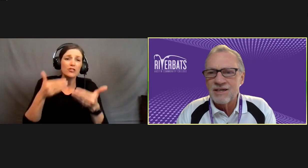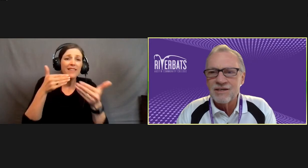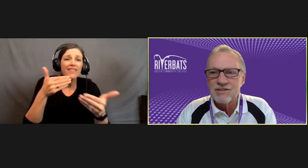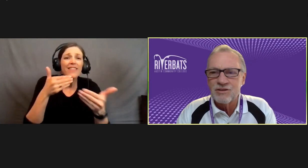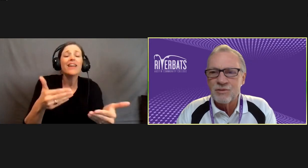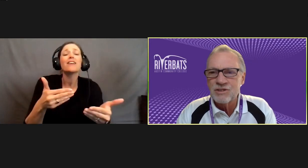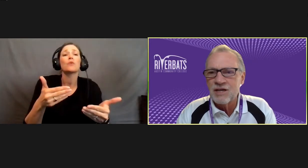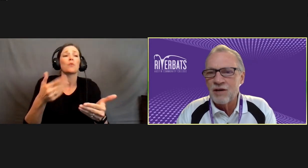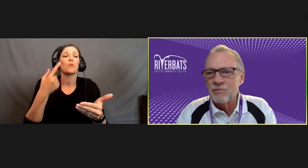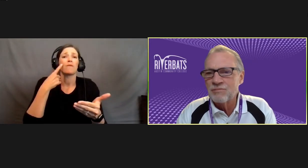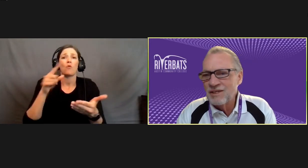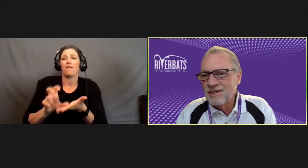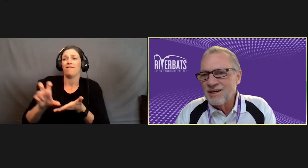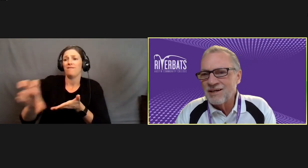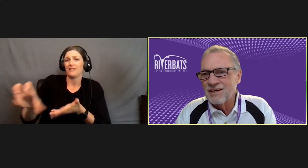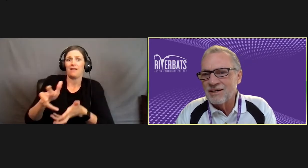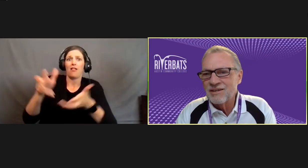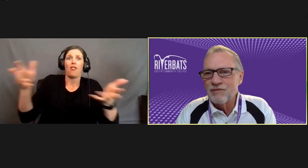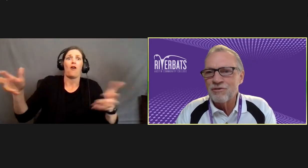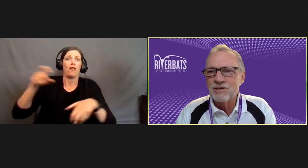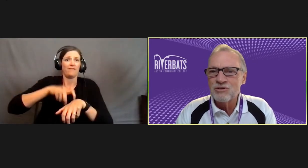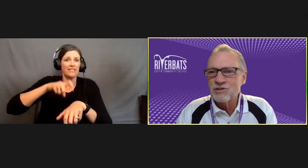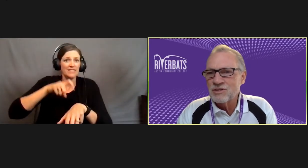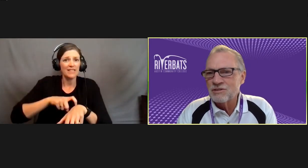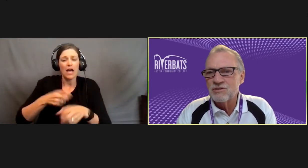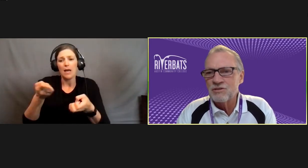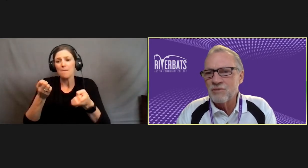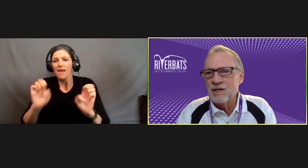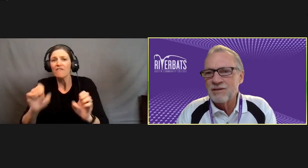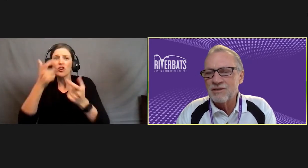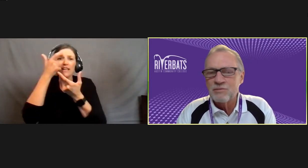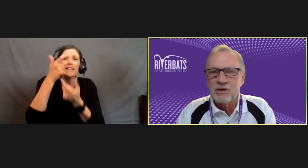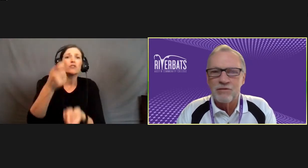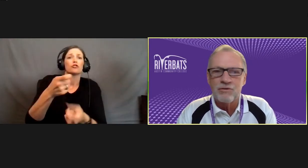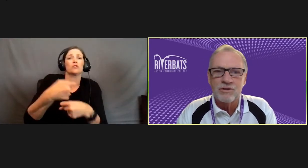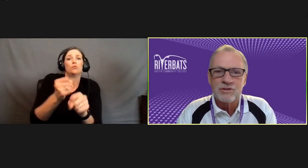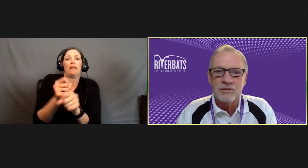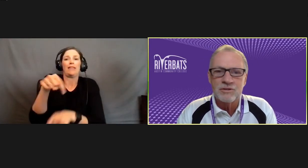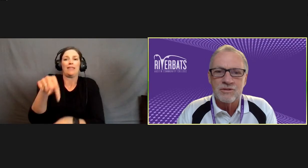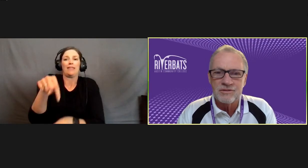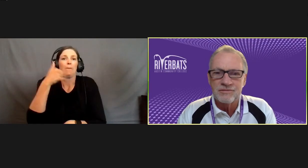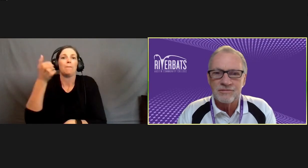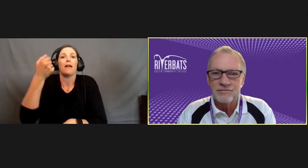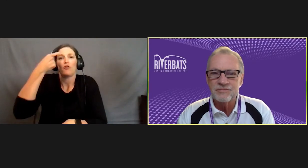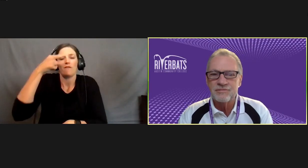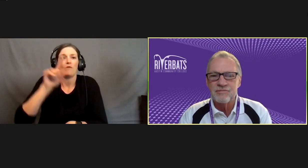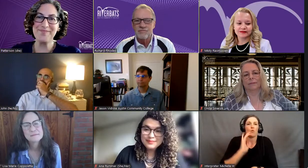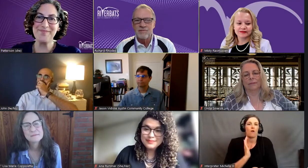so much time, effort, and interest into making this better for our students.